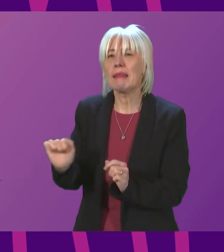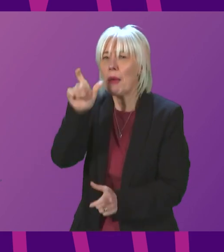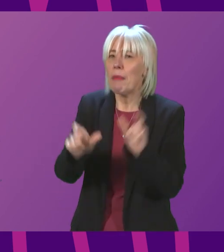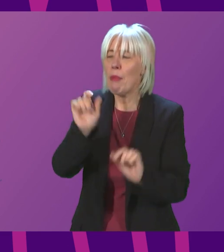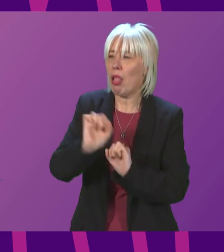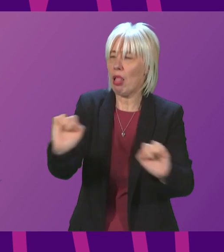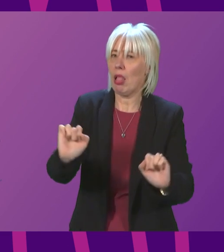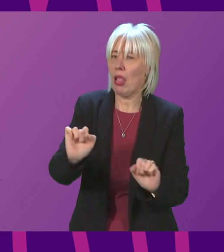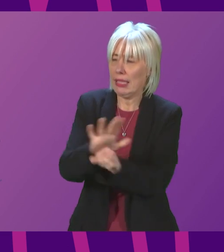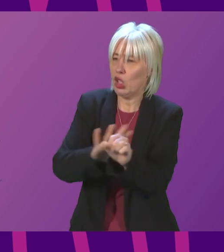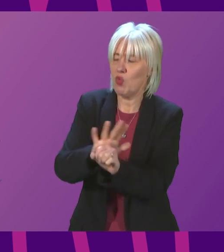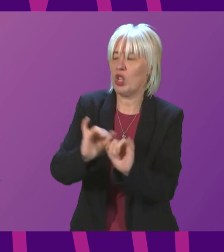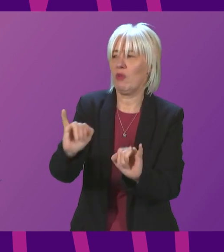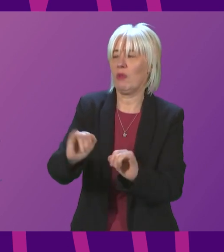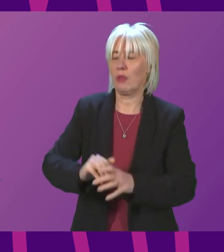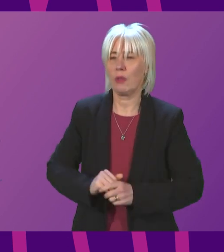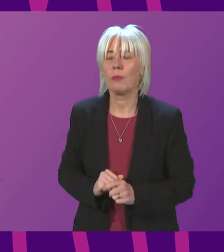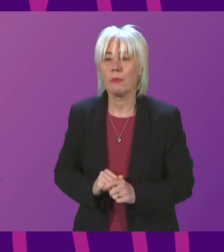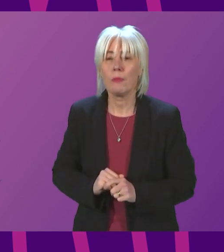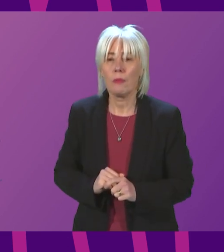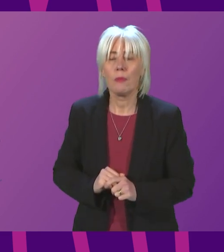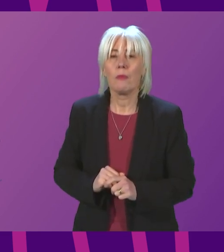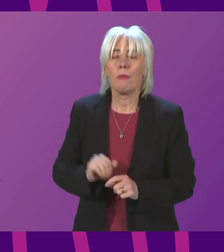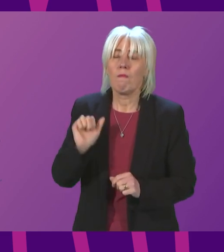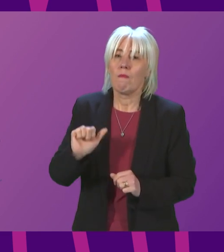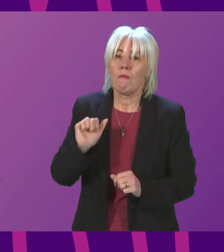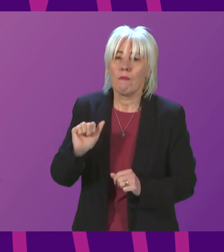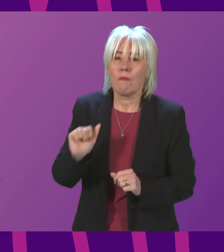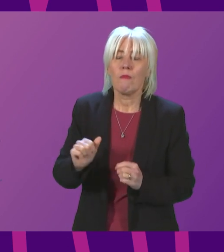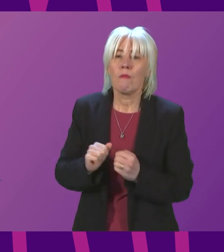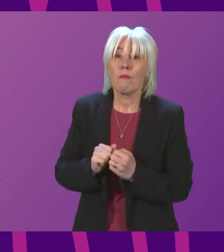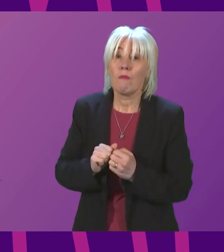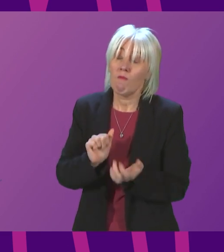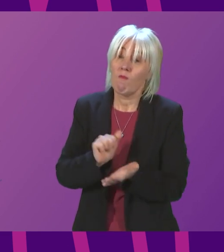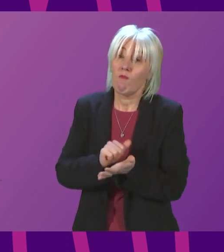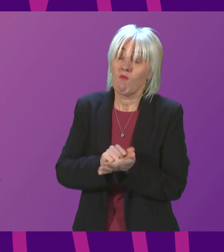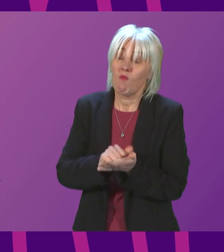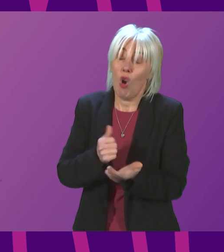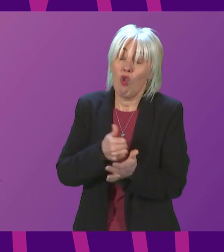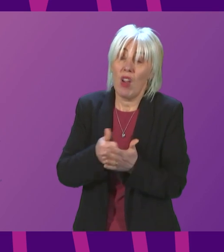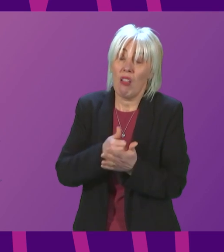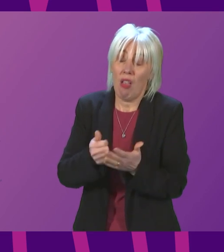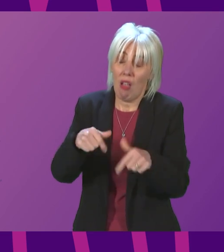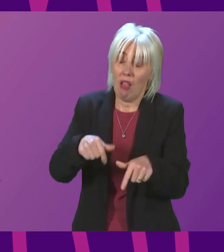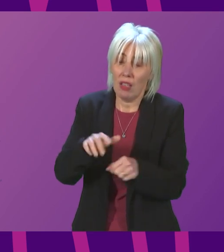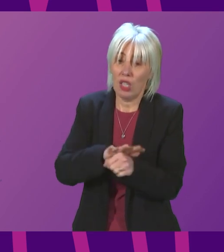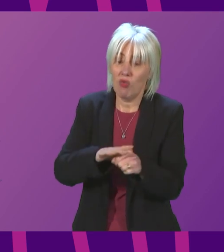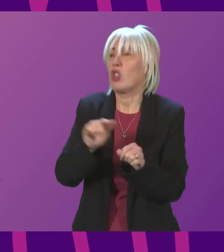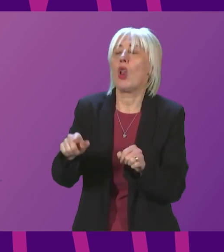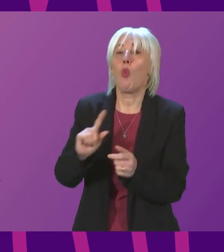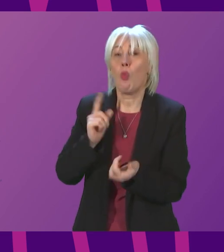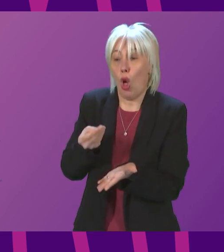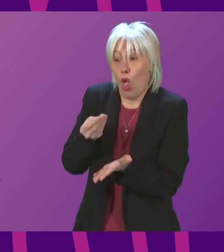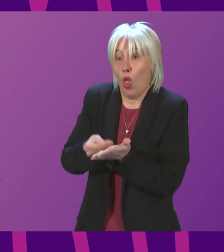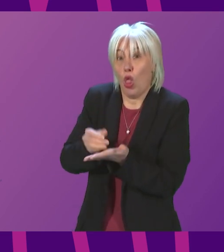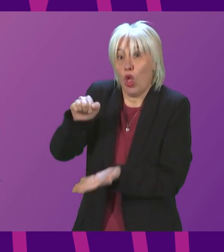that people face It is the case that as is very often the case what the Treasury appears